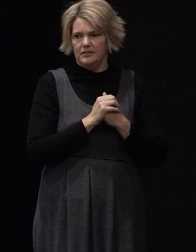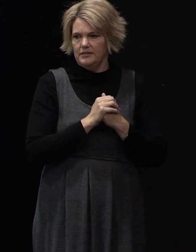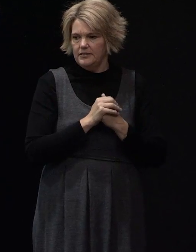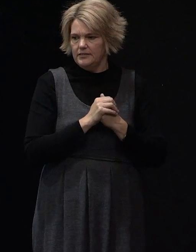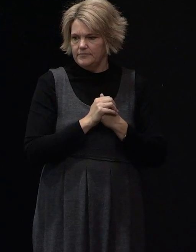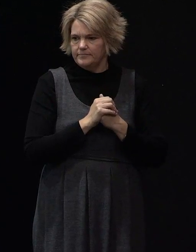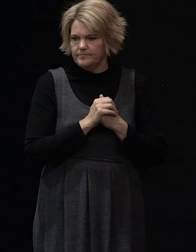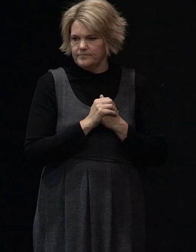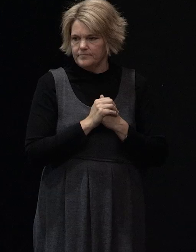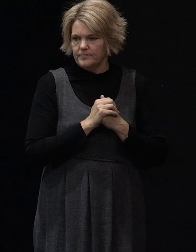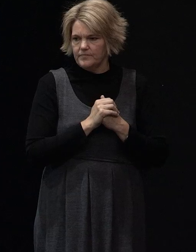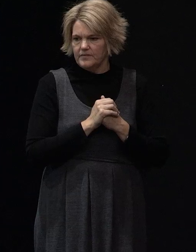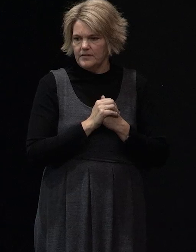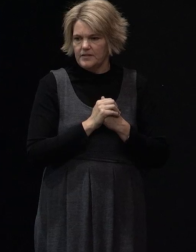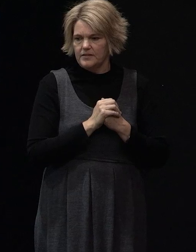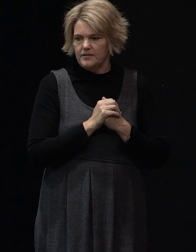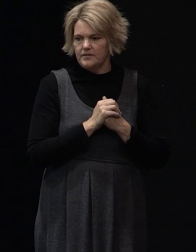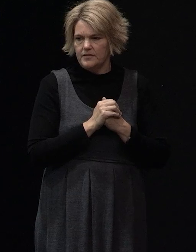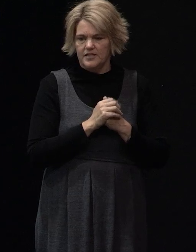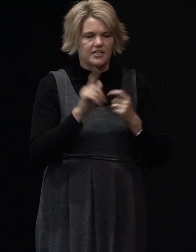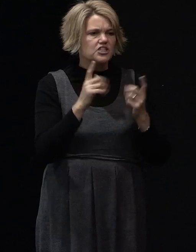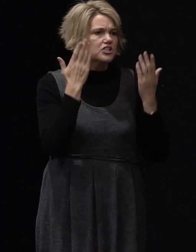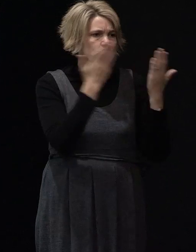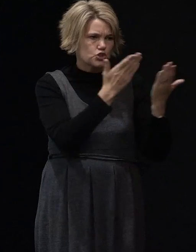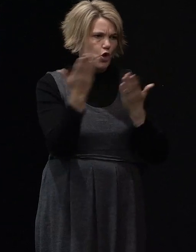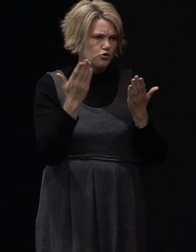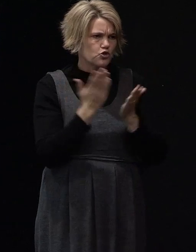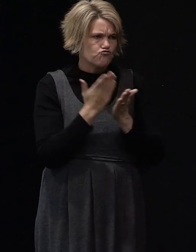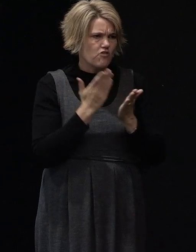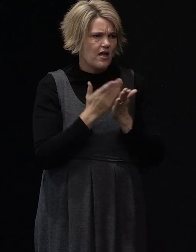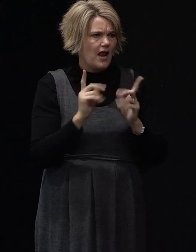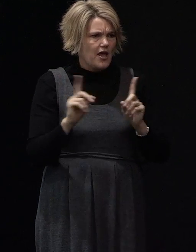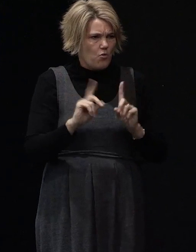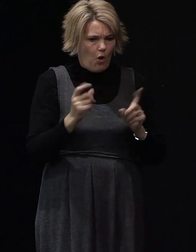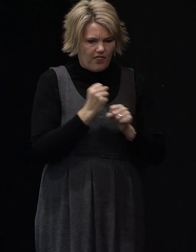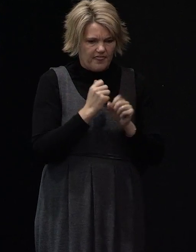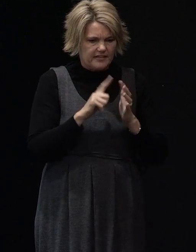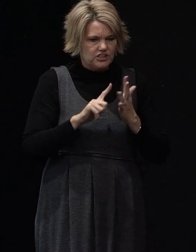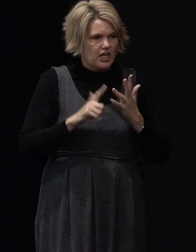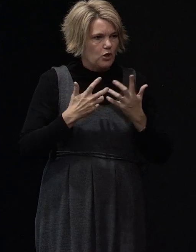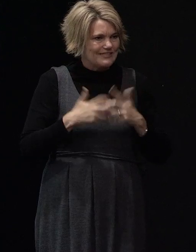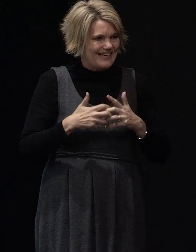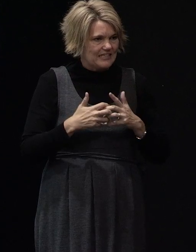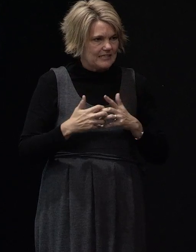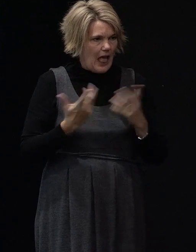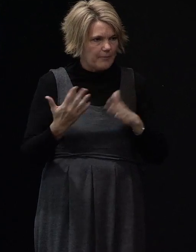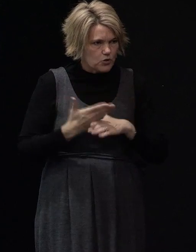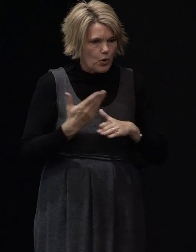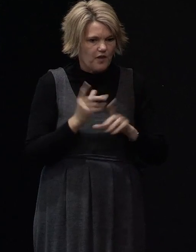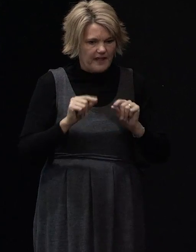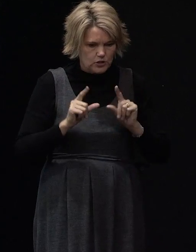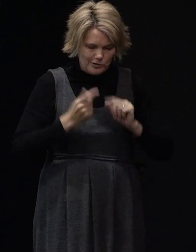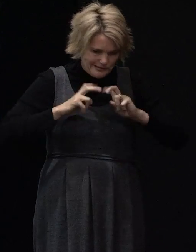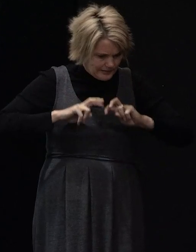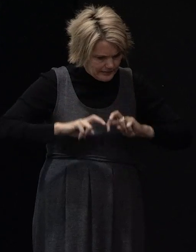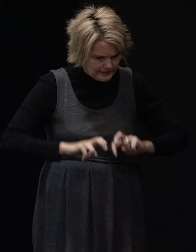you clarity as to the depth of involvement the geotechs really put into their analysis of the ground and